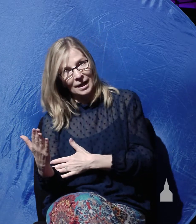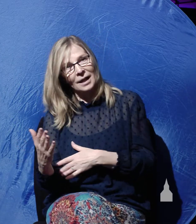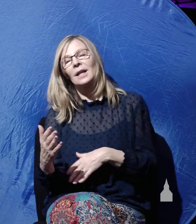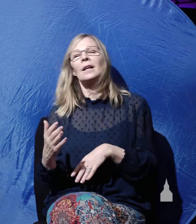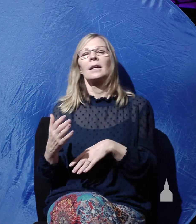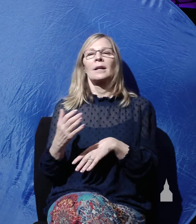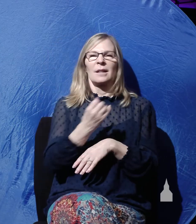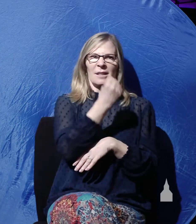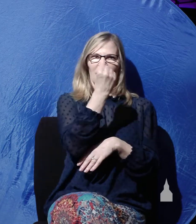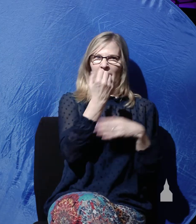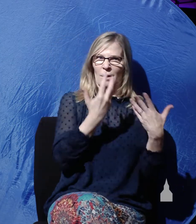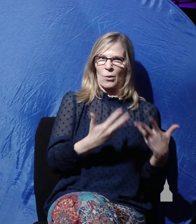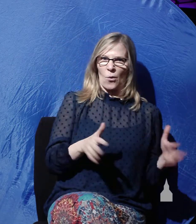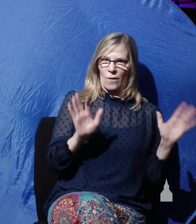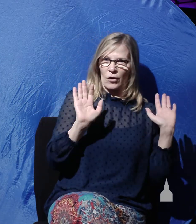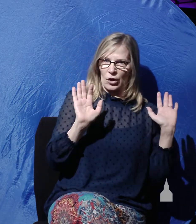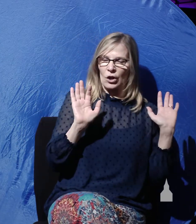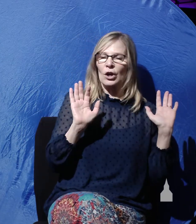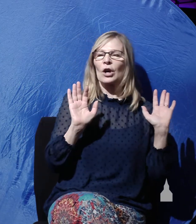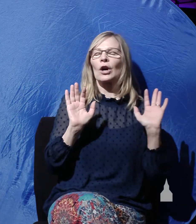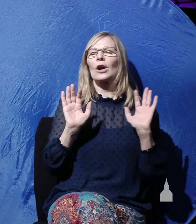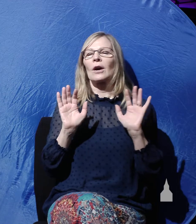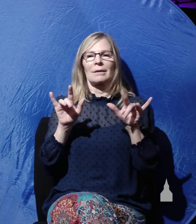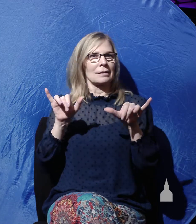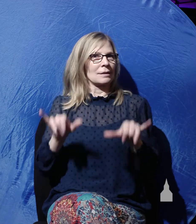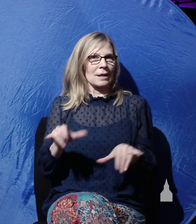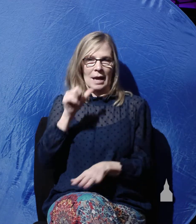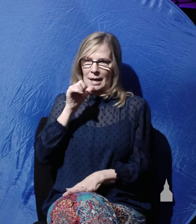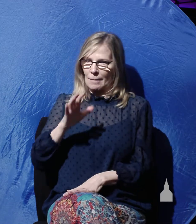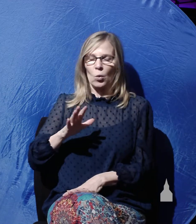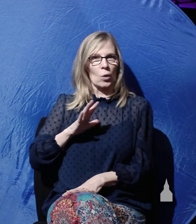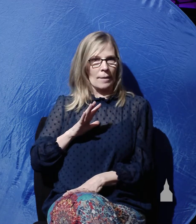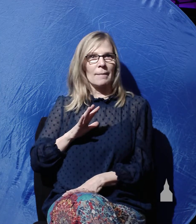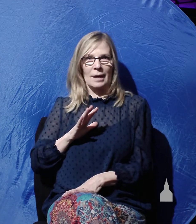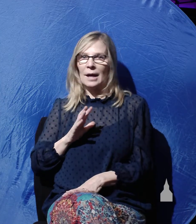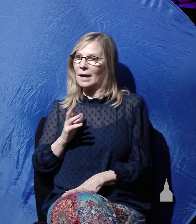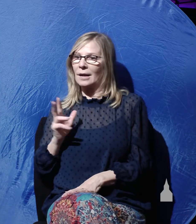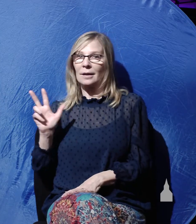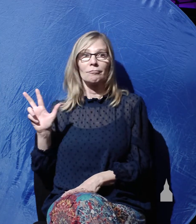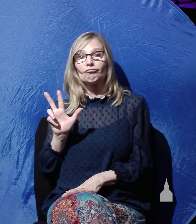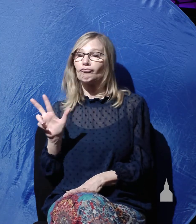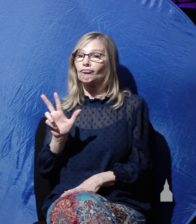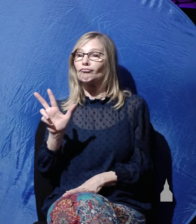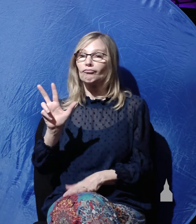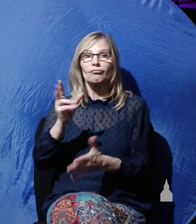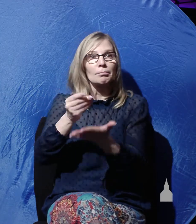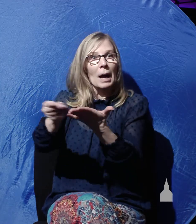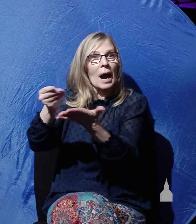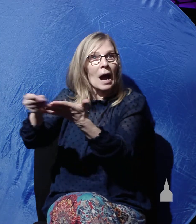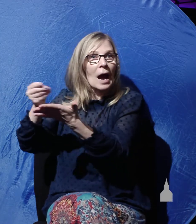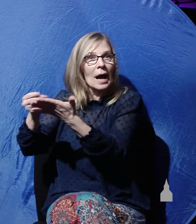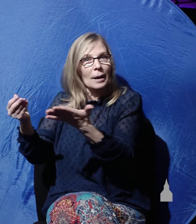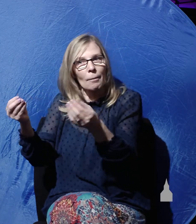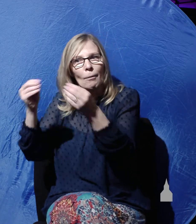The Sabbath is over and these same women have ventured out to purchase some spices. You see, on Saturday